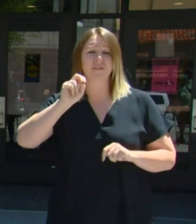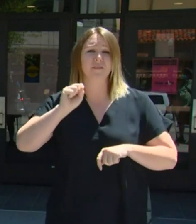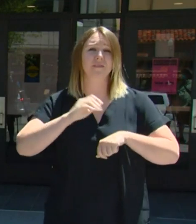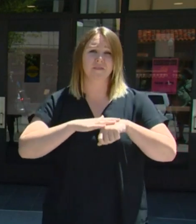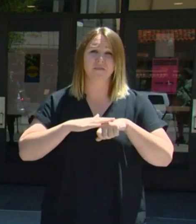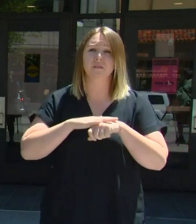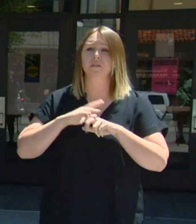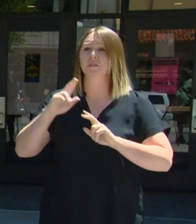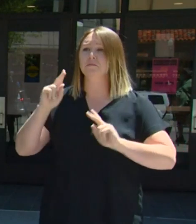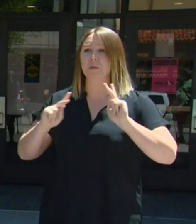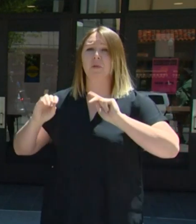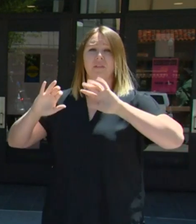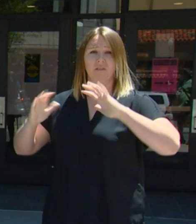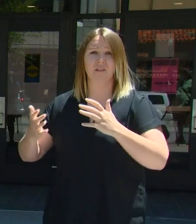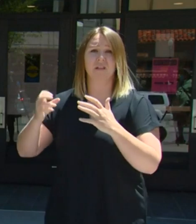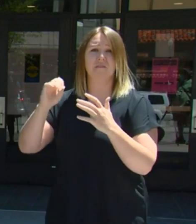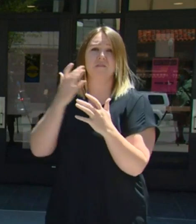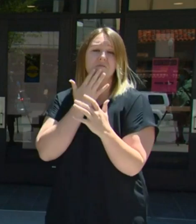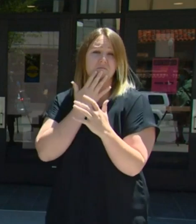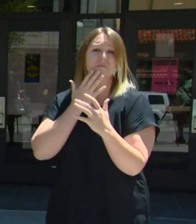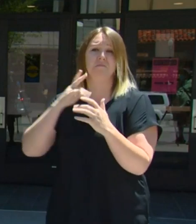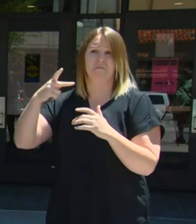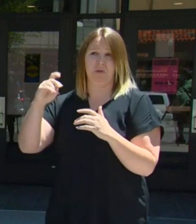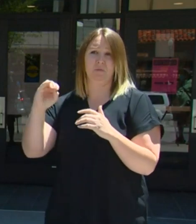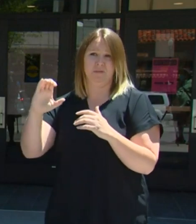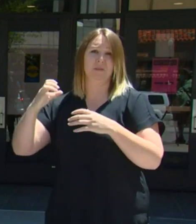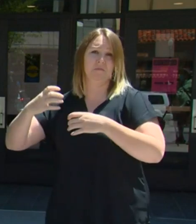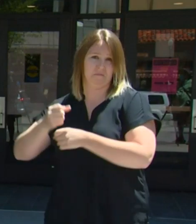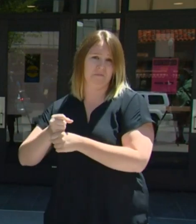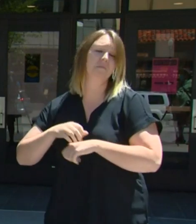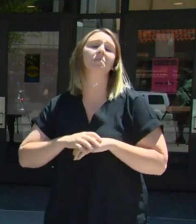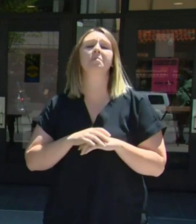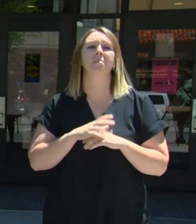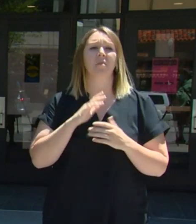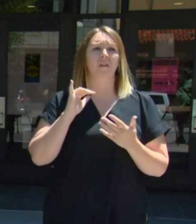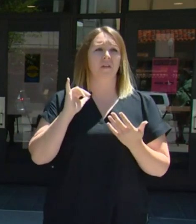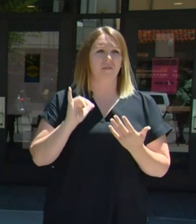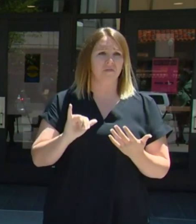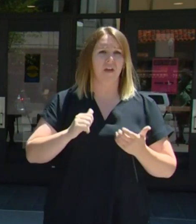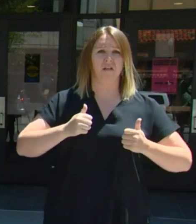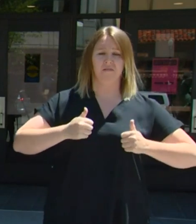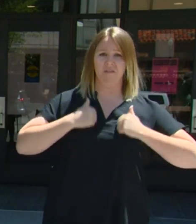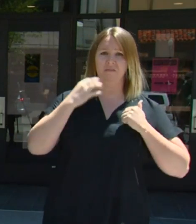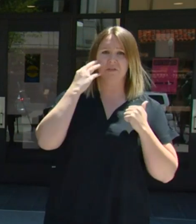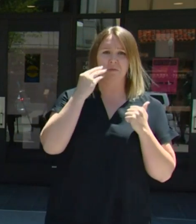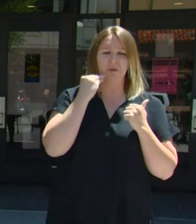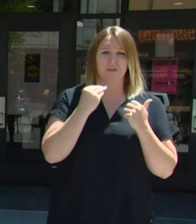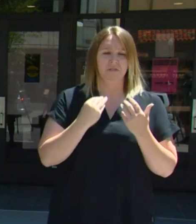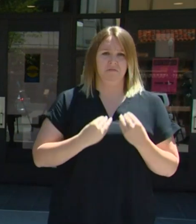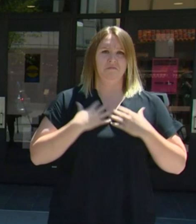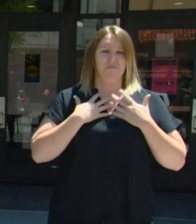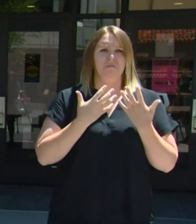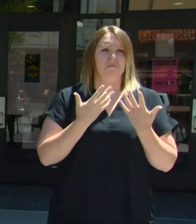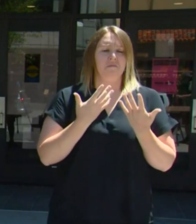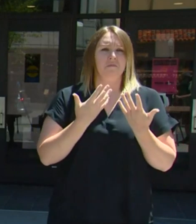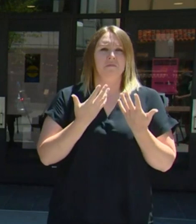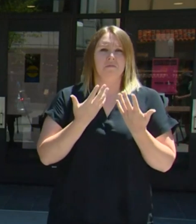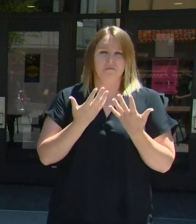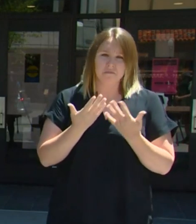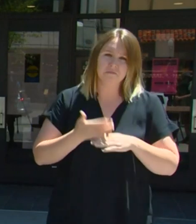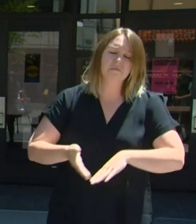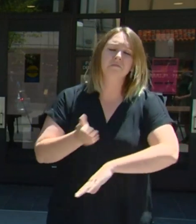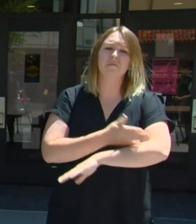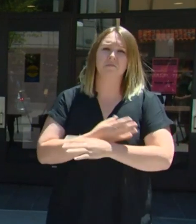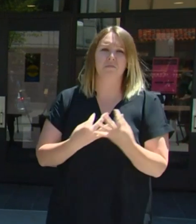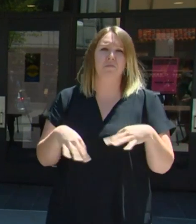enriches our lives enriches our community. Understanding your perspectives and experience is